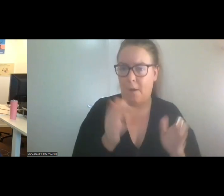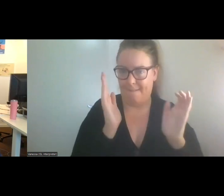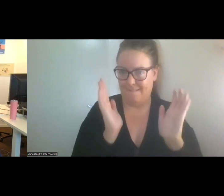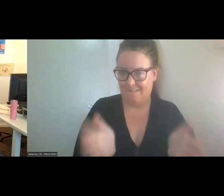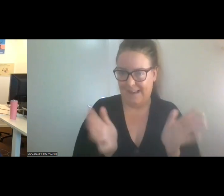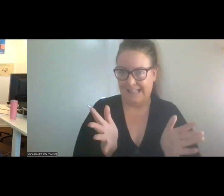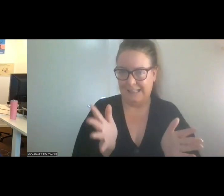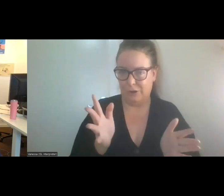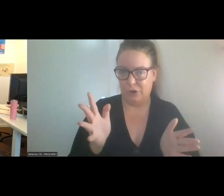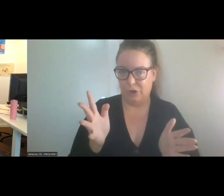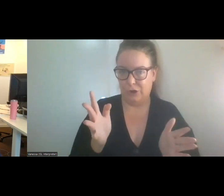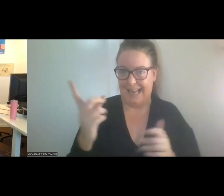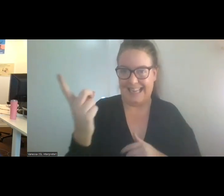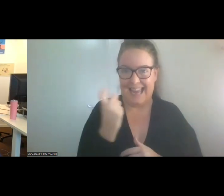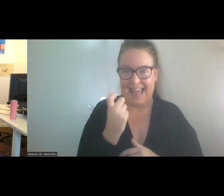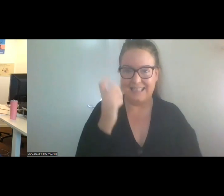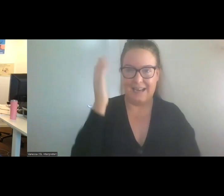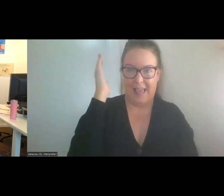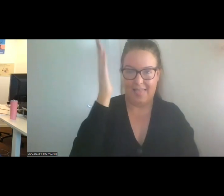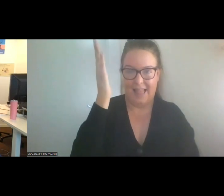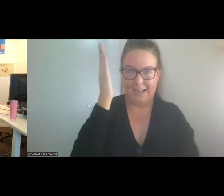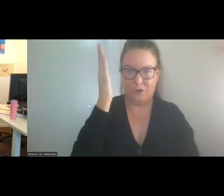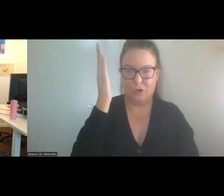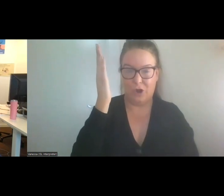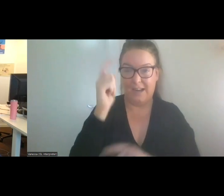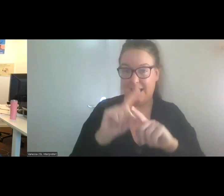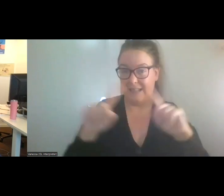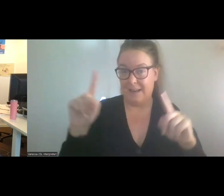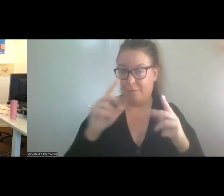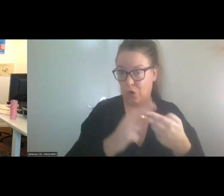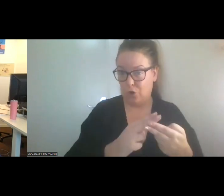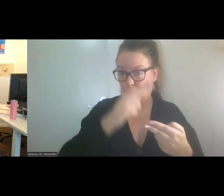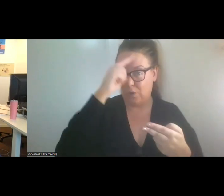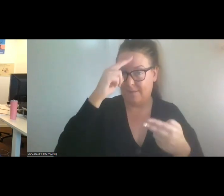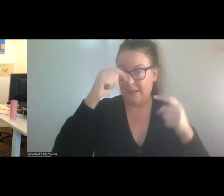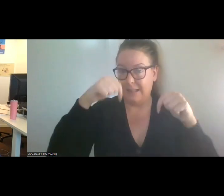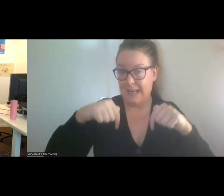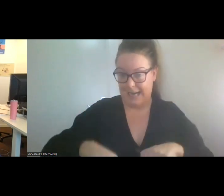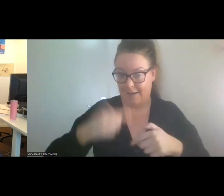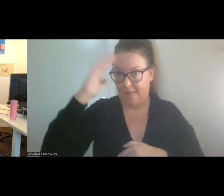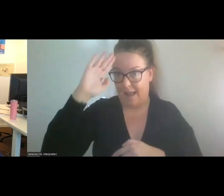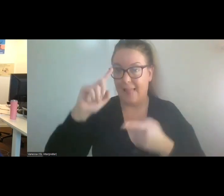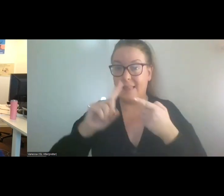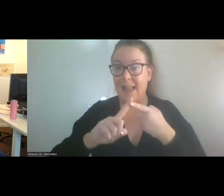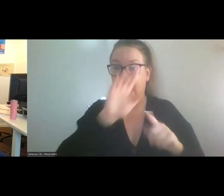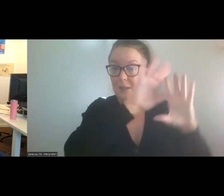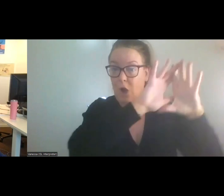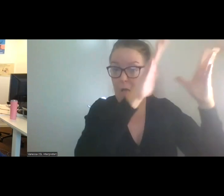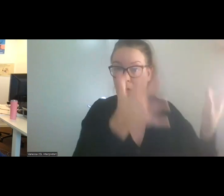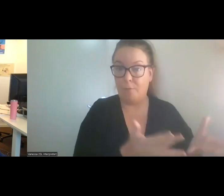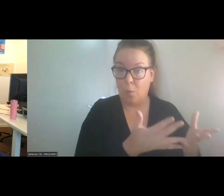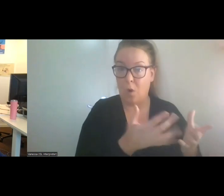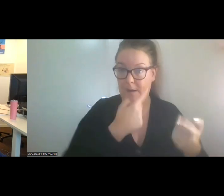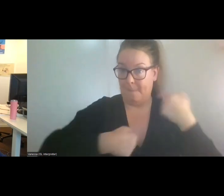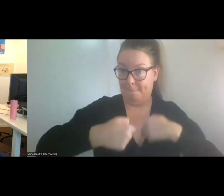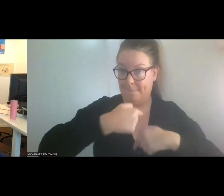30 universities in Ireland and around the world. Nothing about us